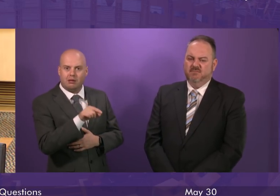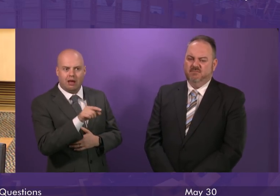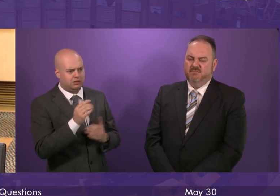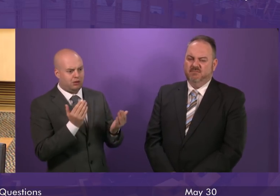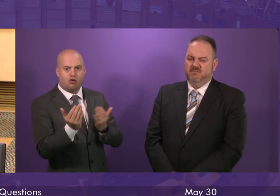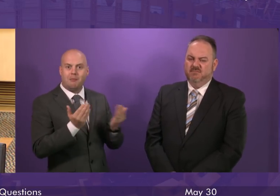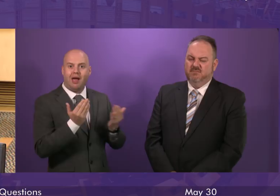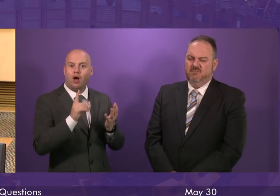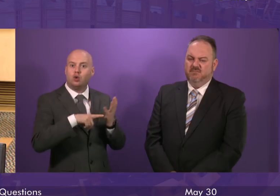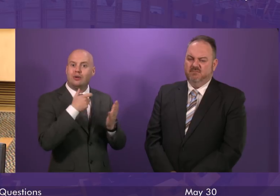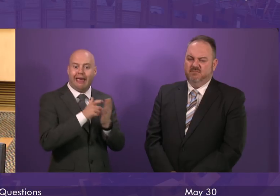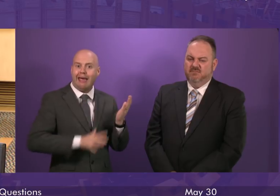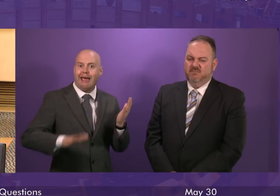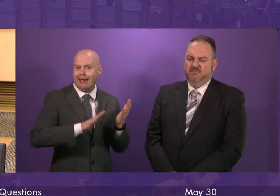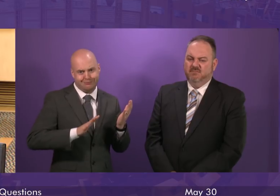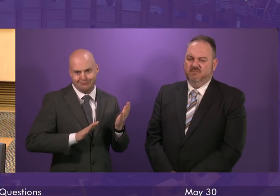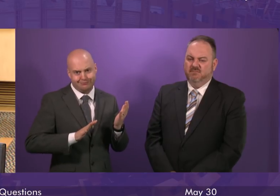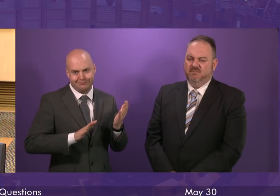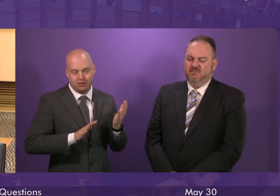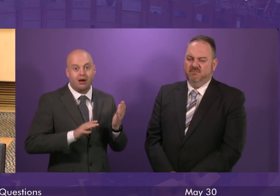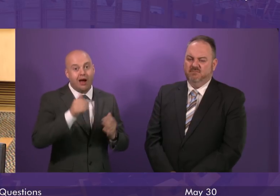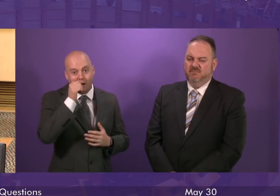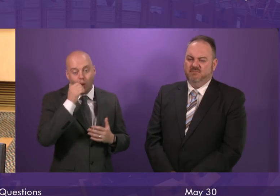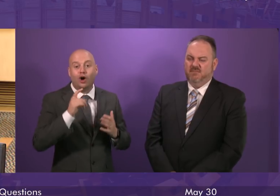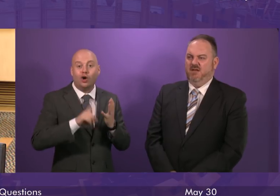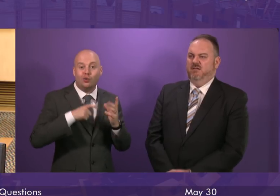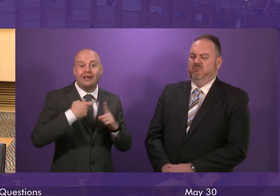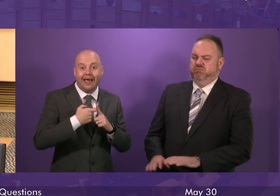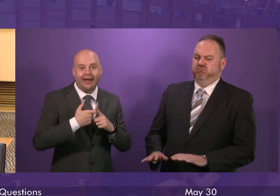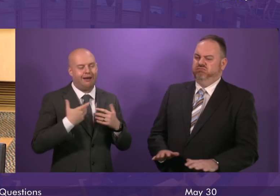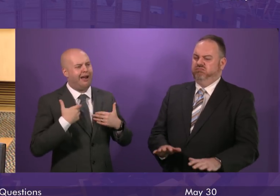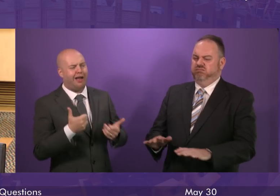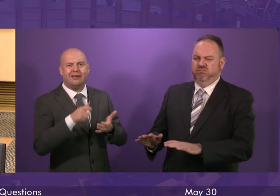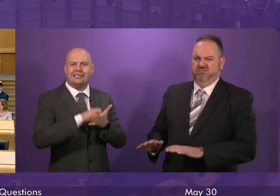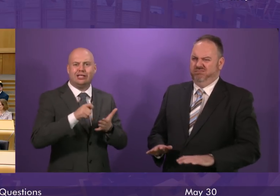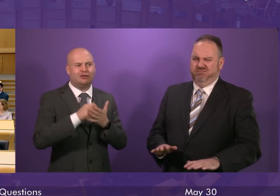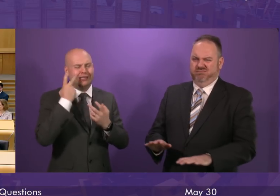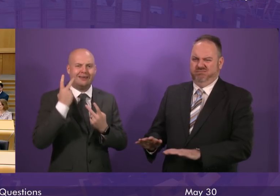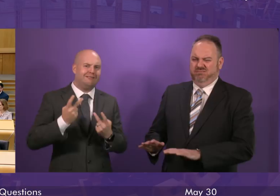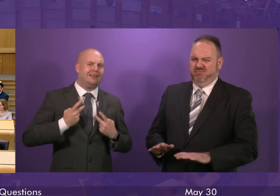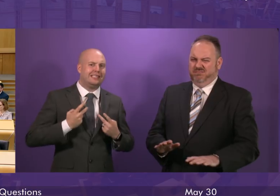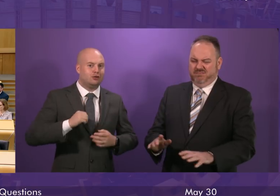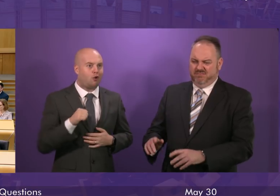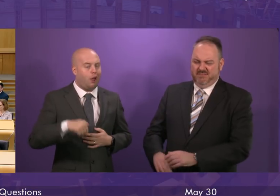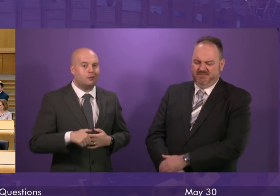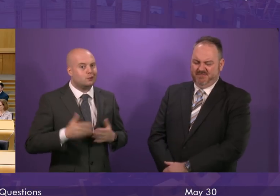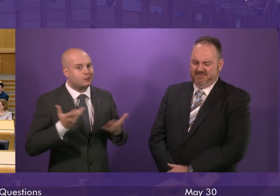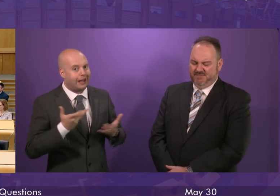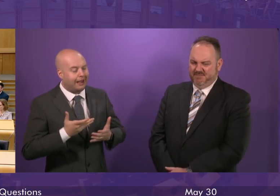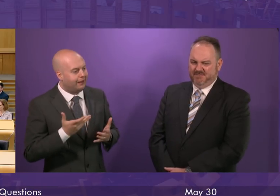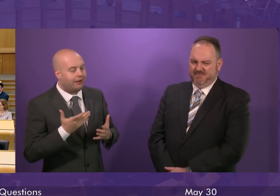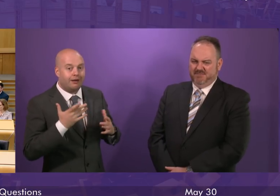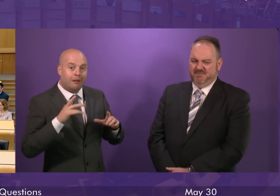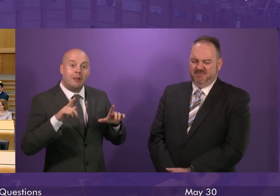elsewhere in the UK. I know the UK Health Secretary is visiting Scotland today. The same UK Health